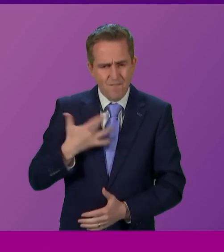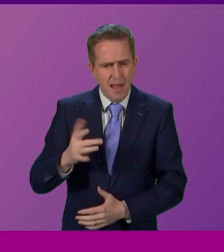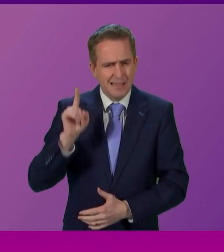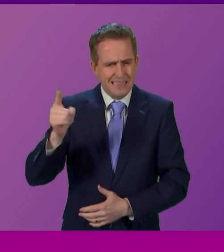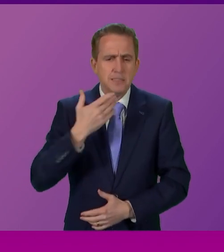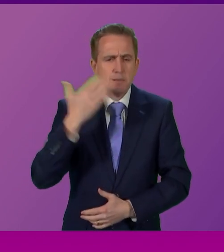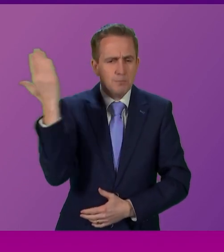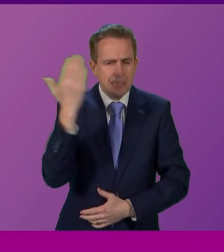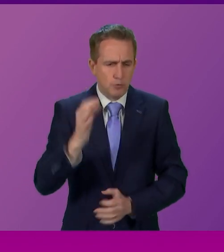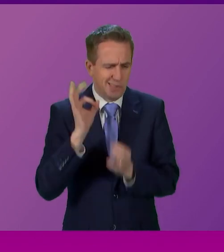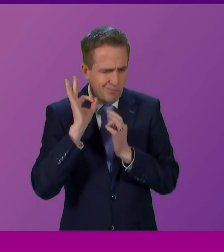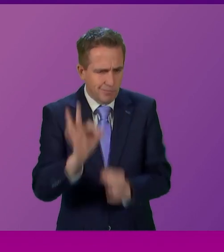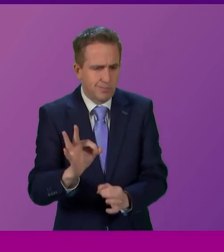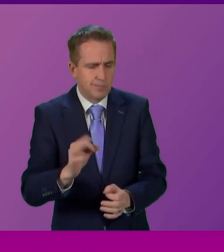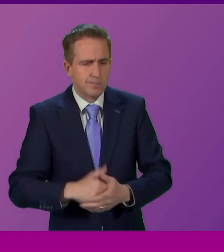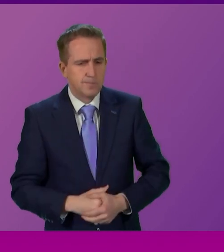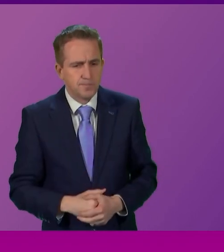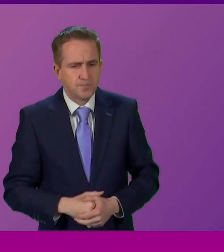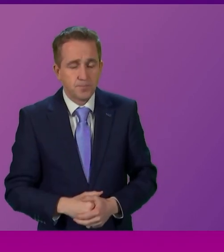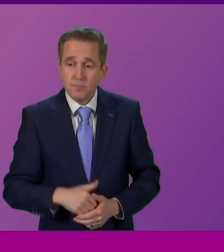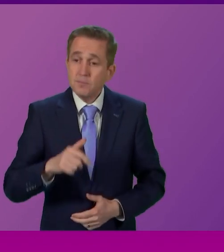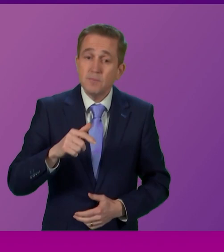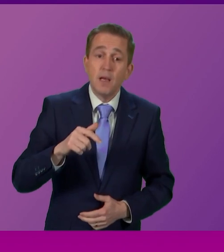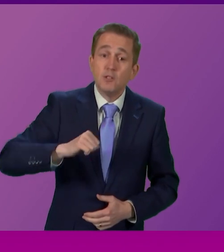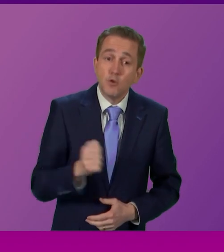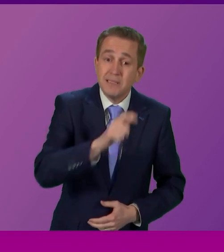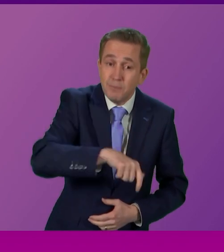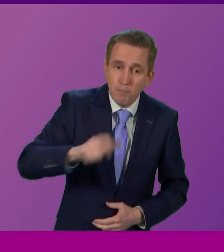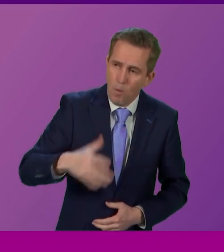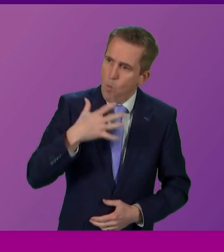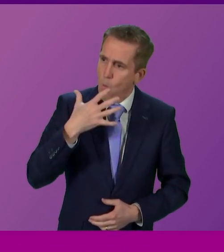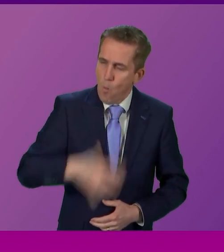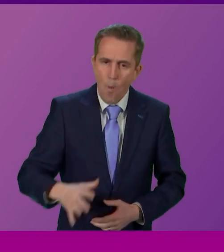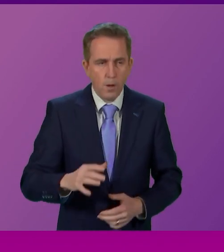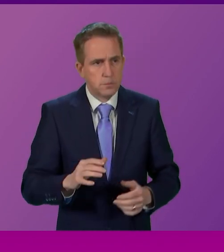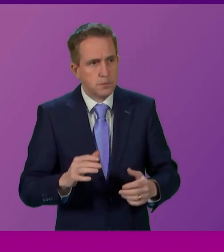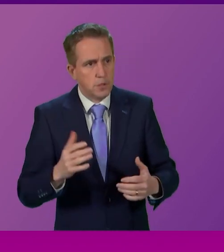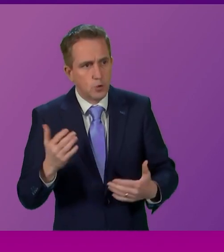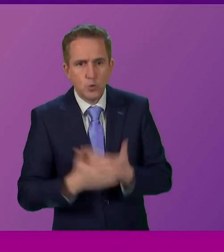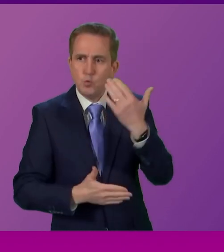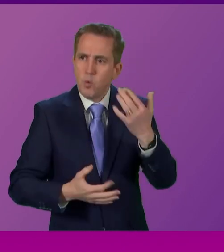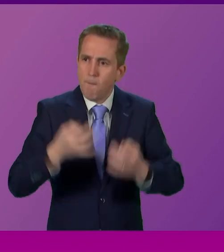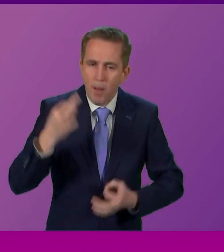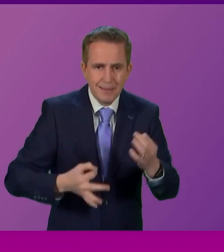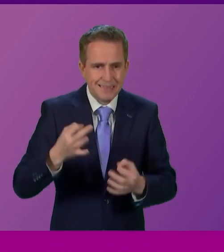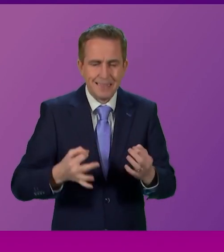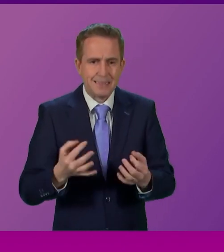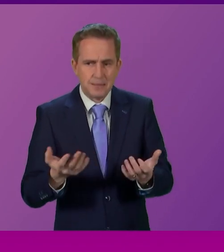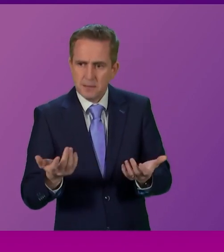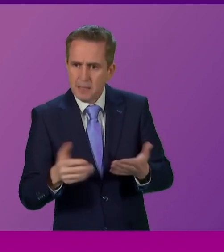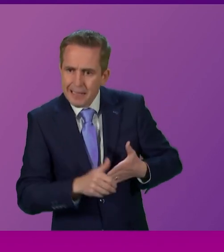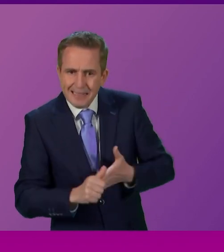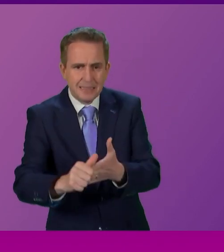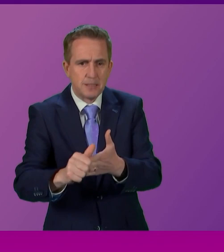speech. Because, Presiding Officer, people do want a better form of politics than what we have seen here today in the Chamber.